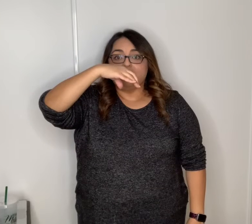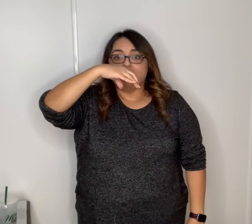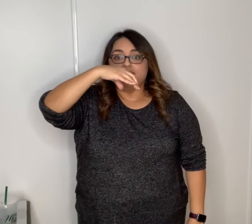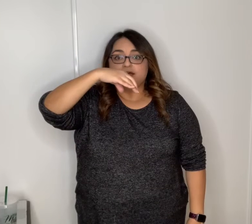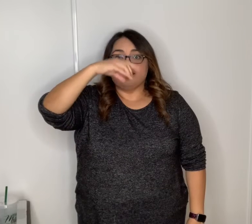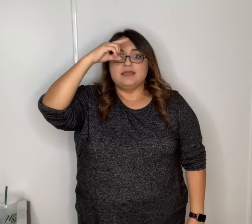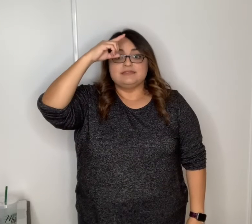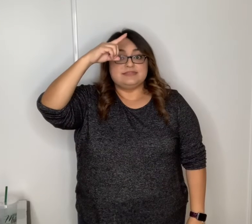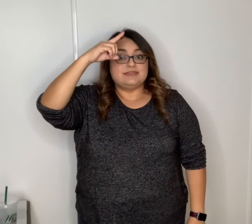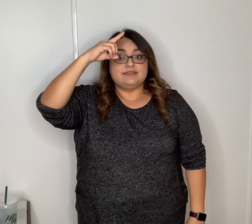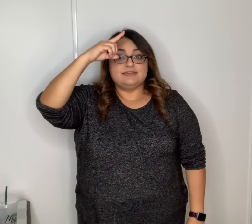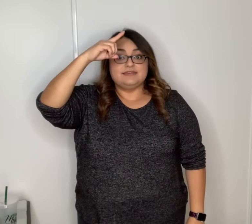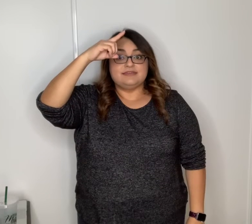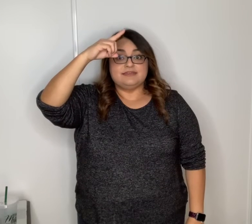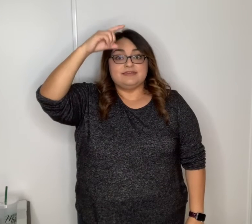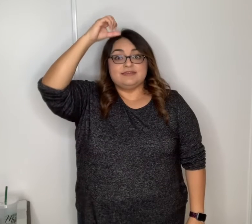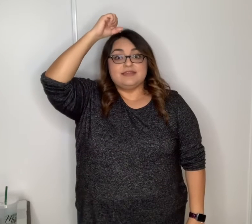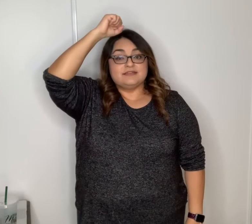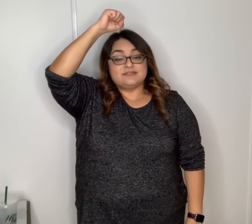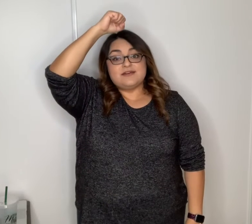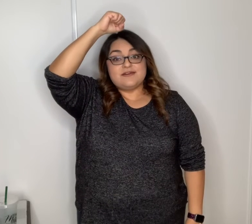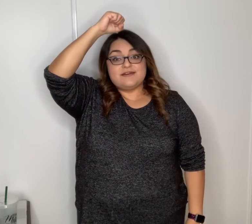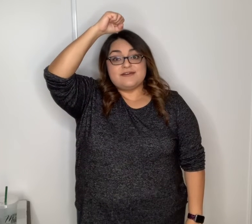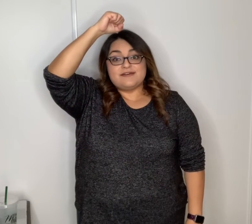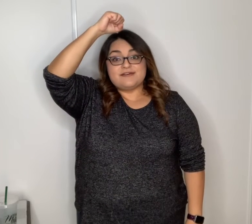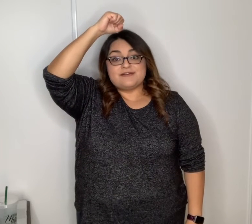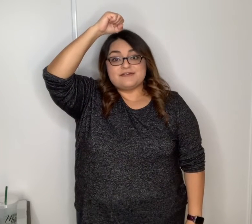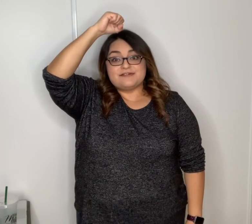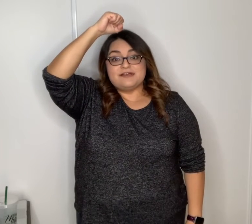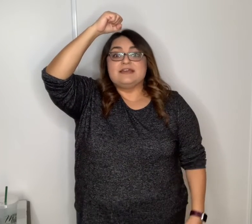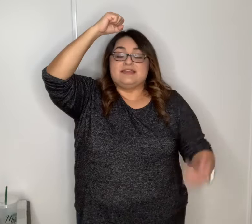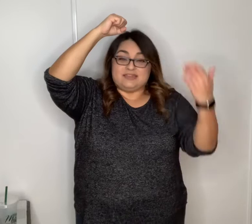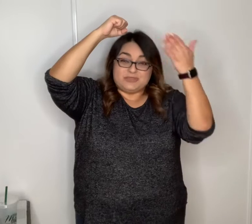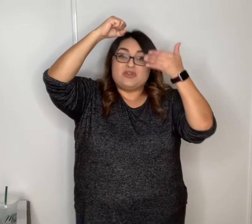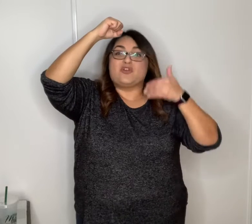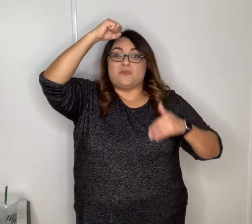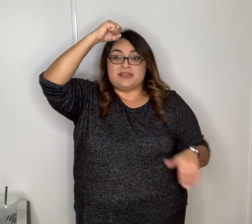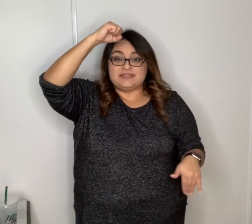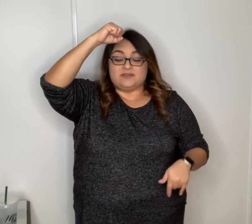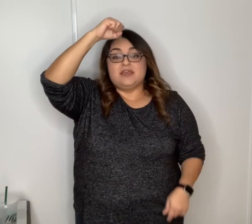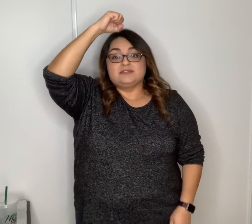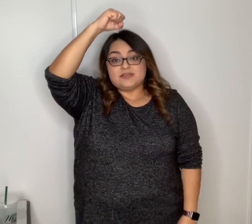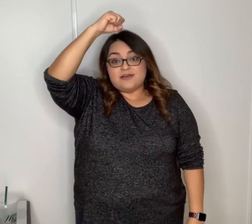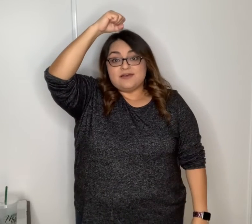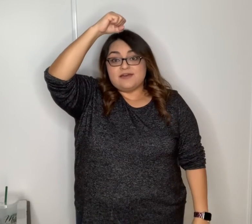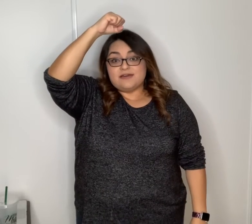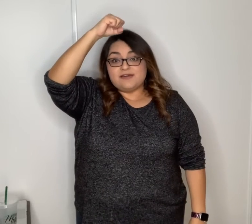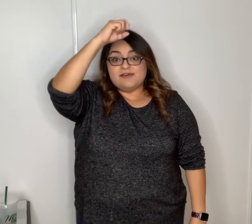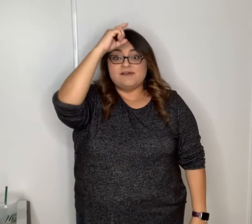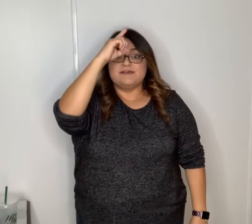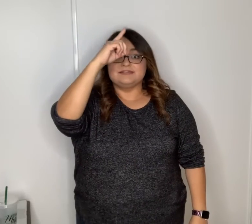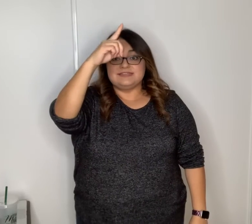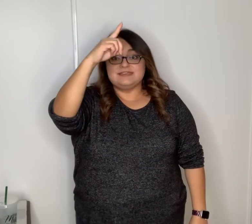ti do and then we can go back down do ti